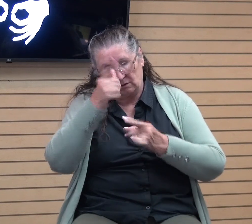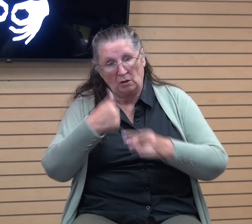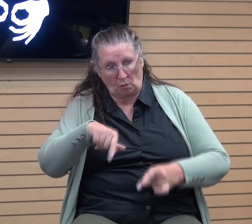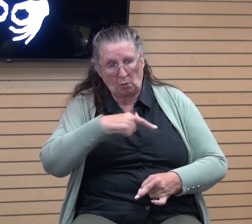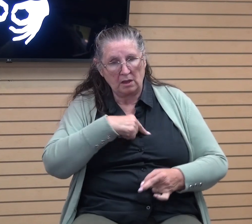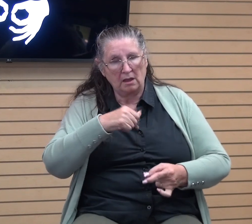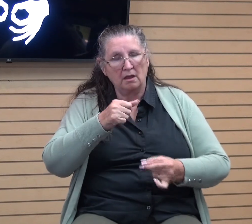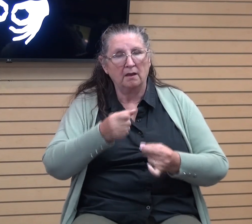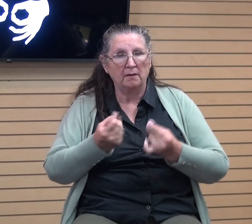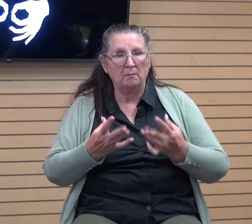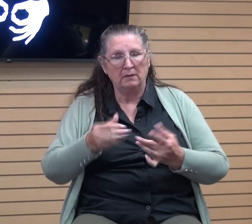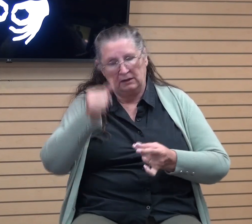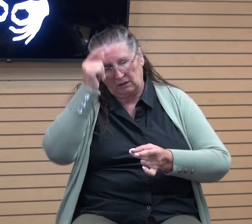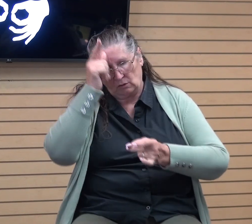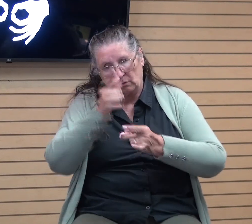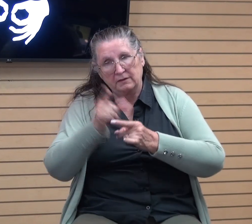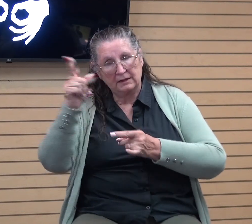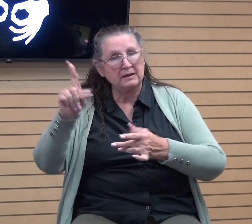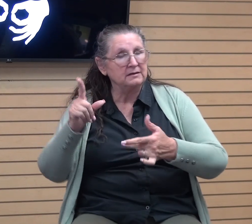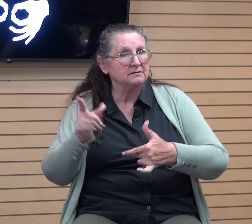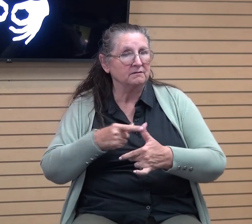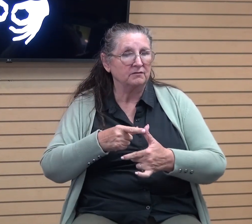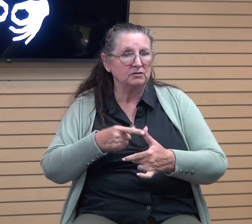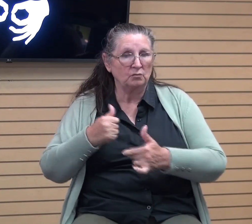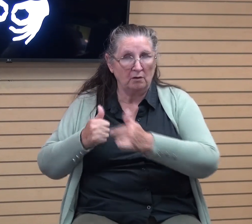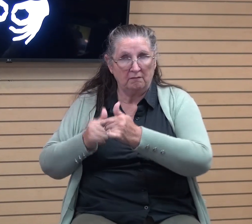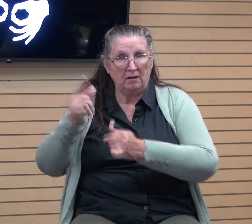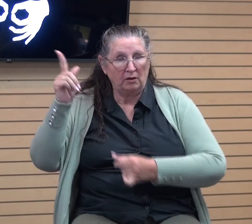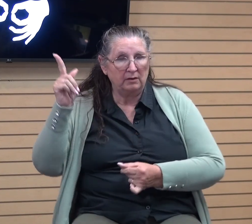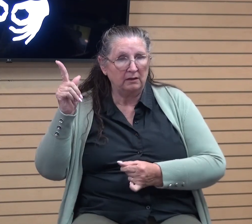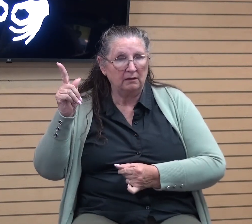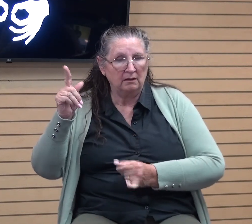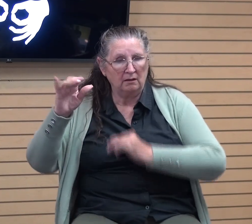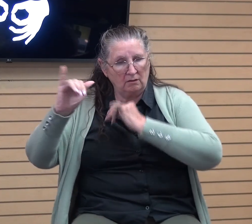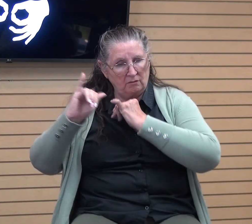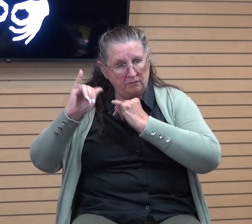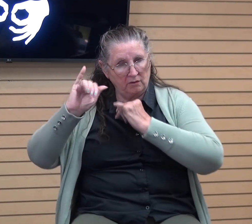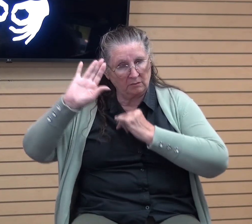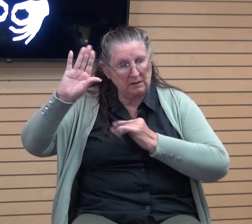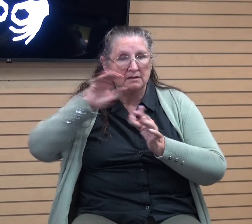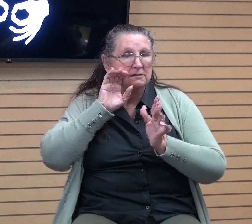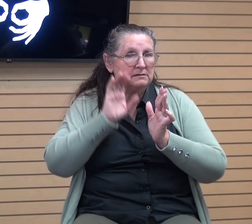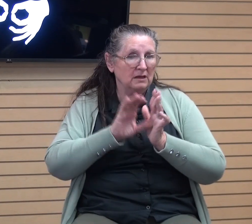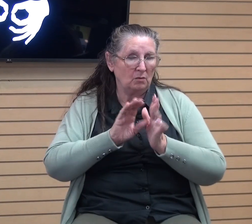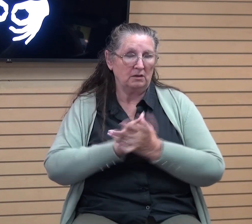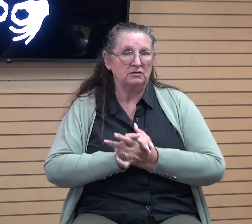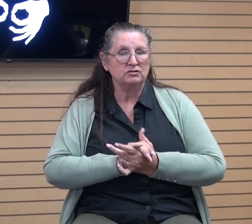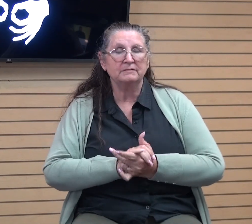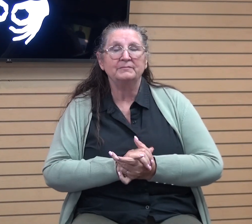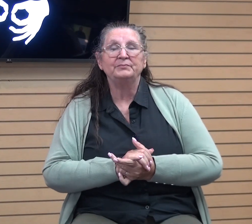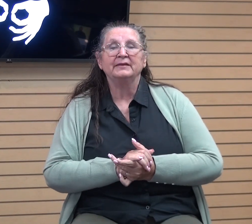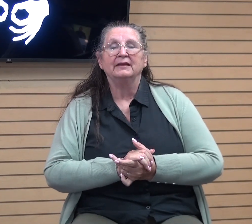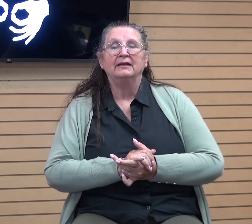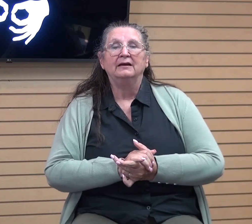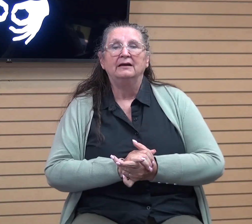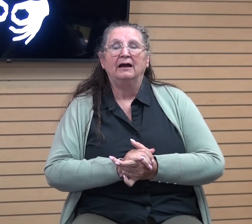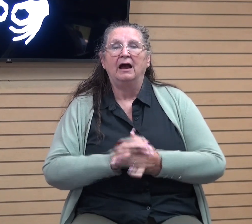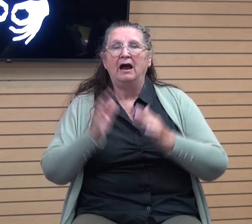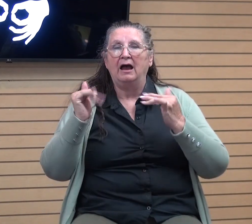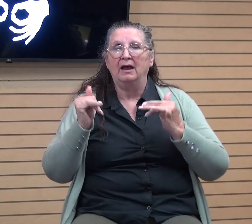there, okay? He's first, we're following after him, we're conforming to his image, right? And so, I hope that this